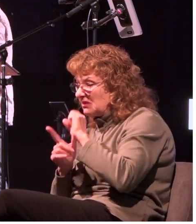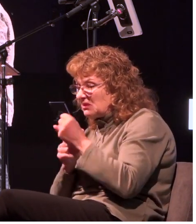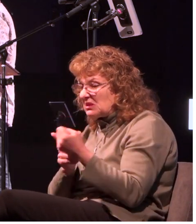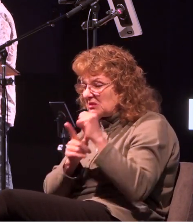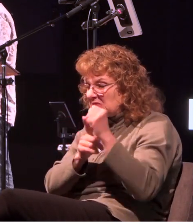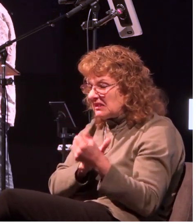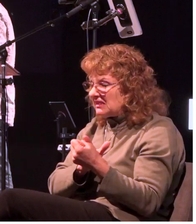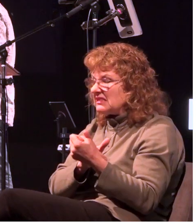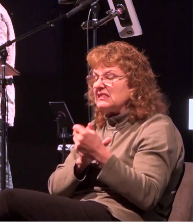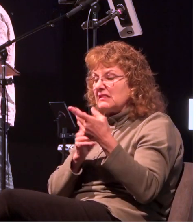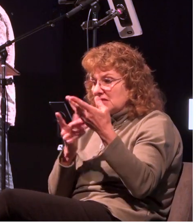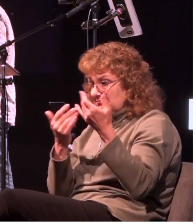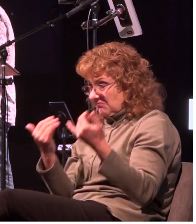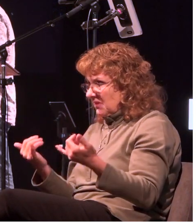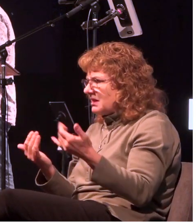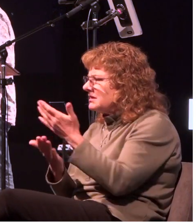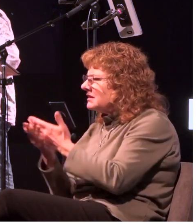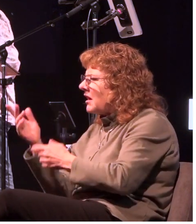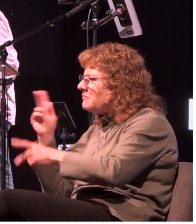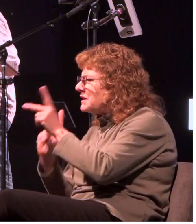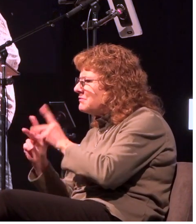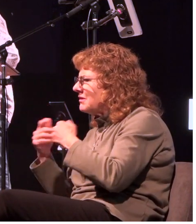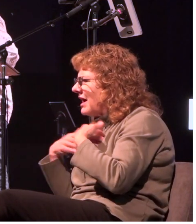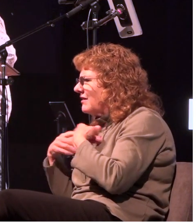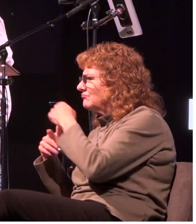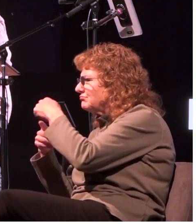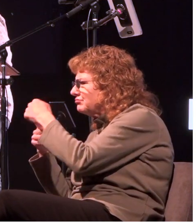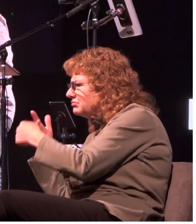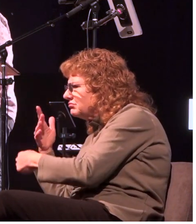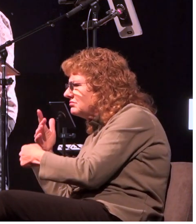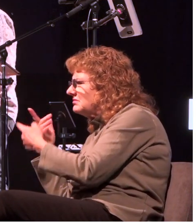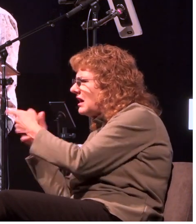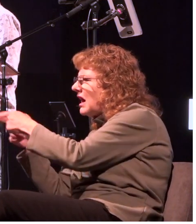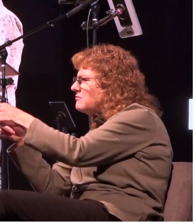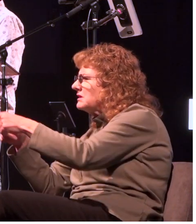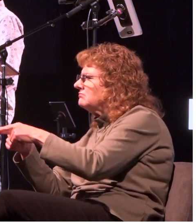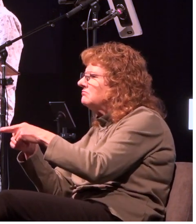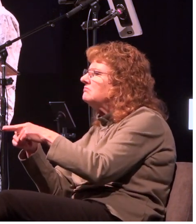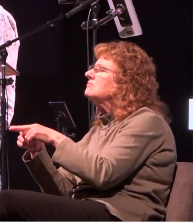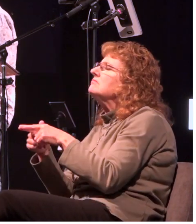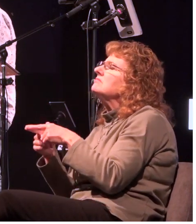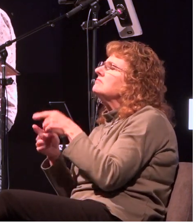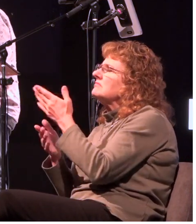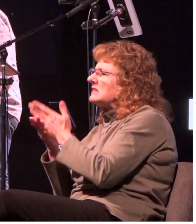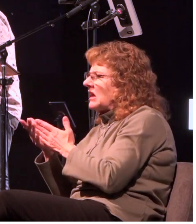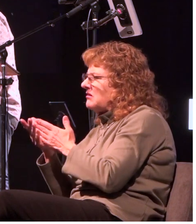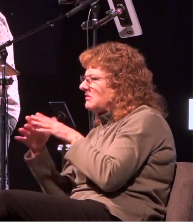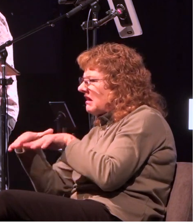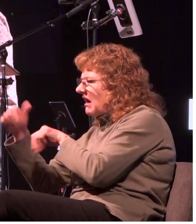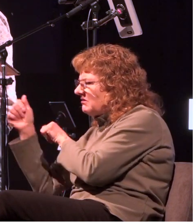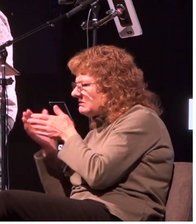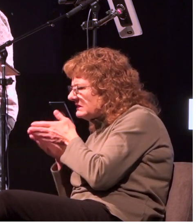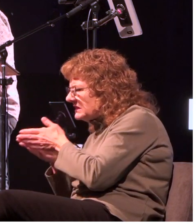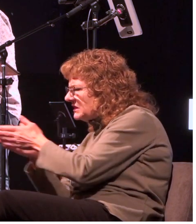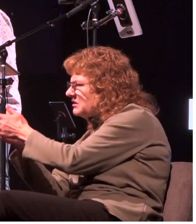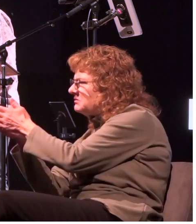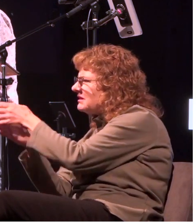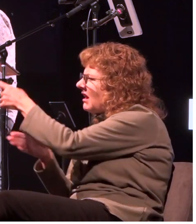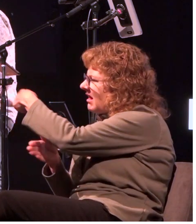hey some people had this circumstance they went off to the sea and ships uh and uh and they too observed the lord's